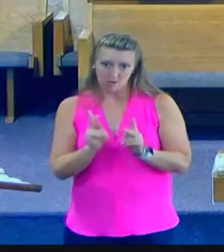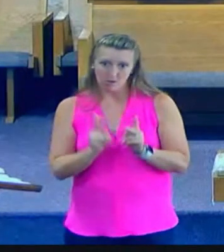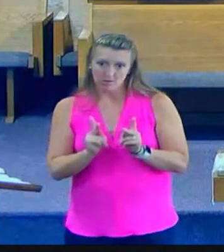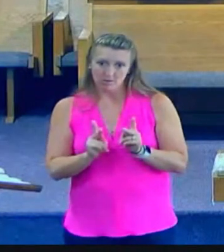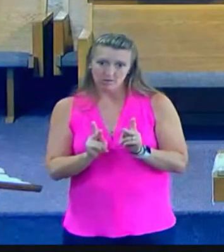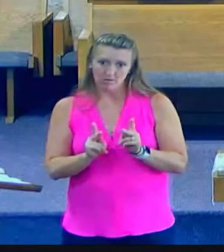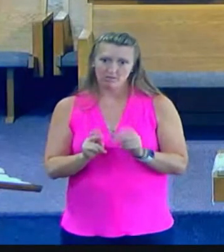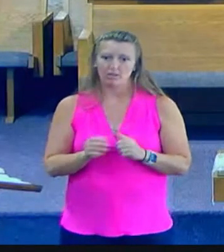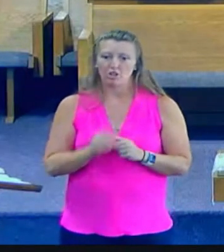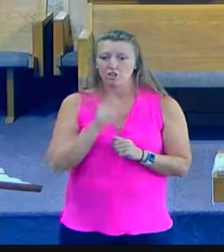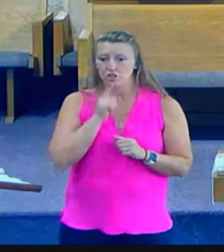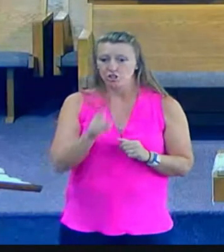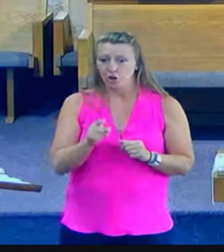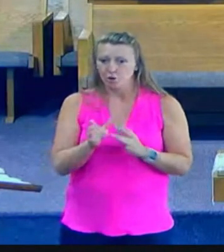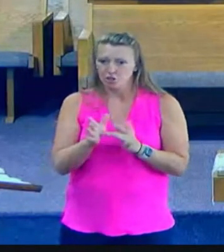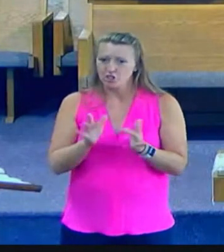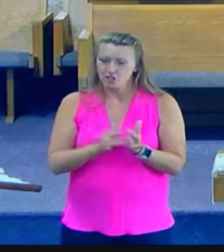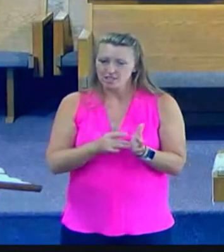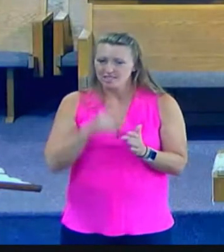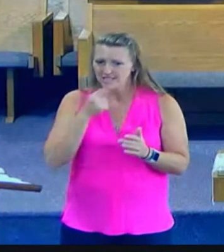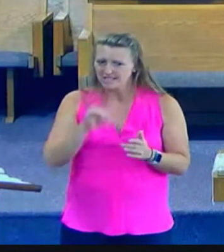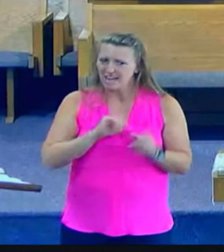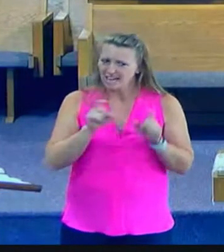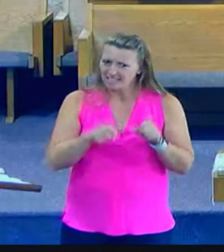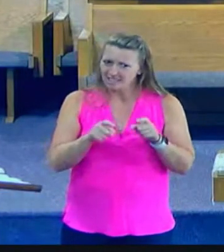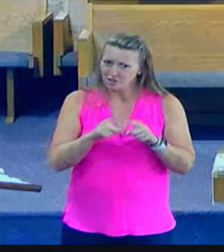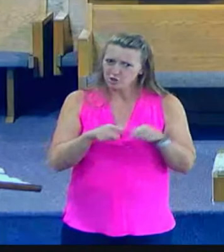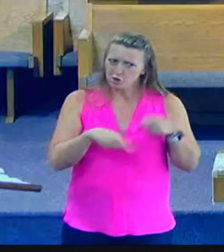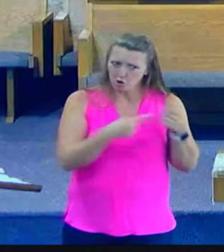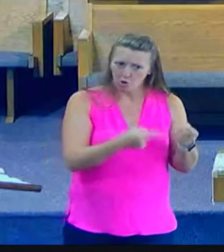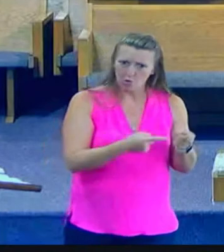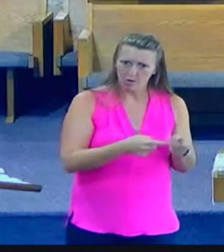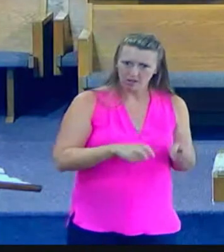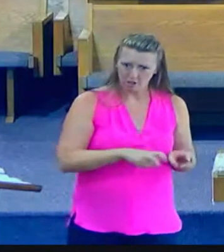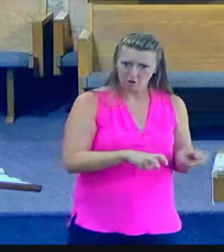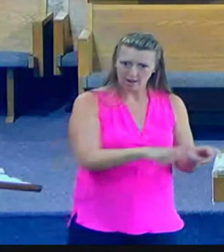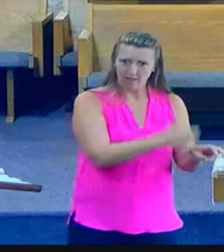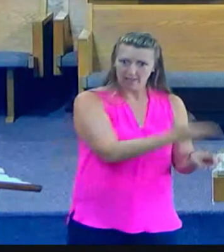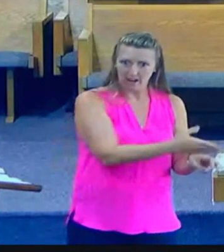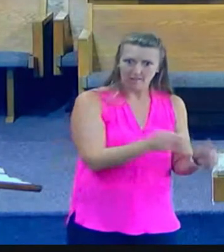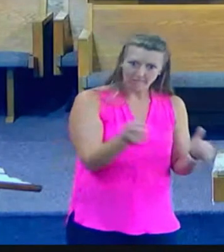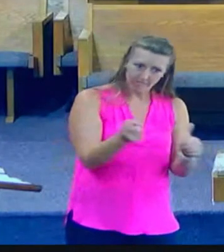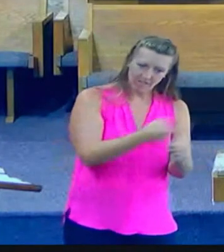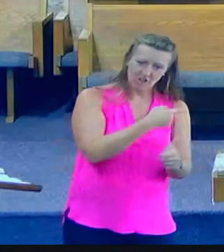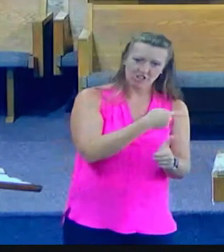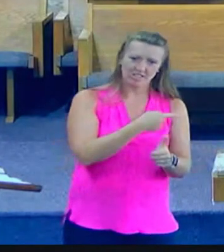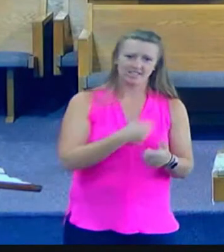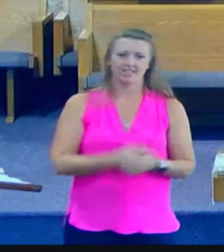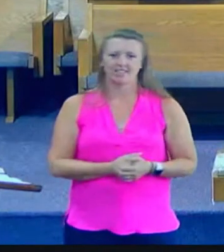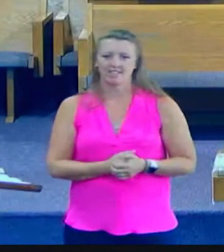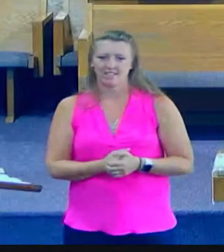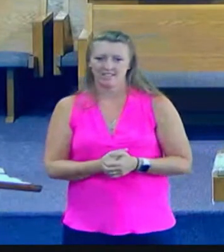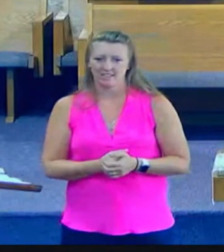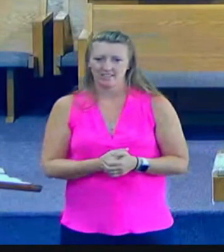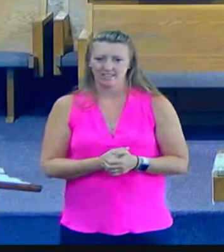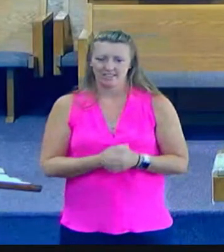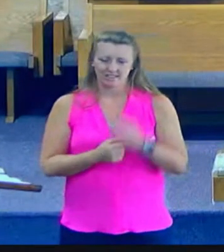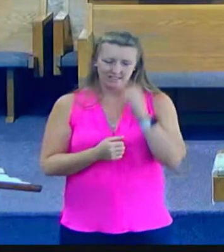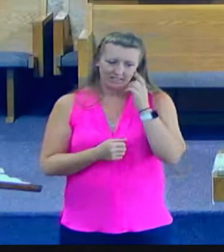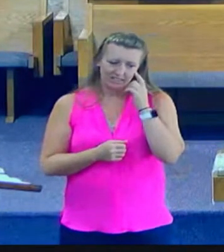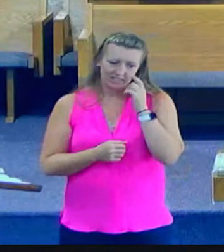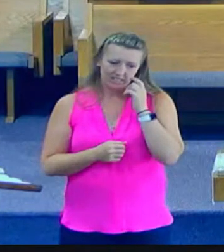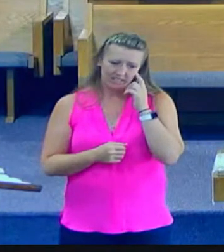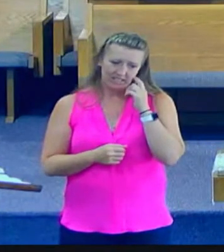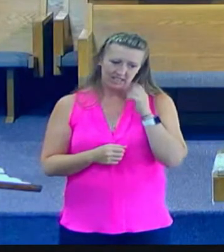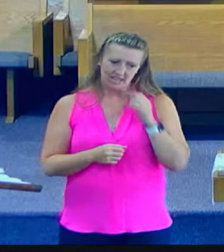to illustrate that Jesus was Savior of all. all that would lift their eyes to the Savior lifted